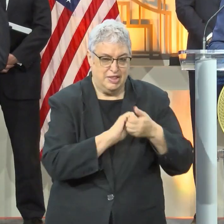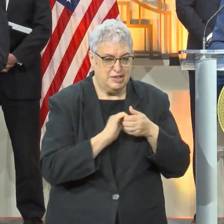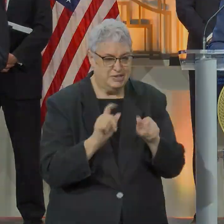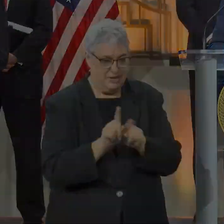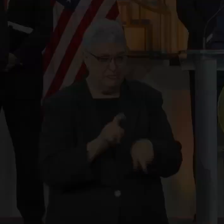same time.